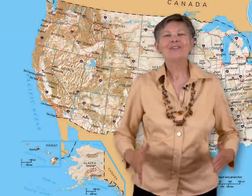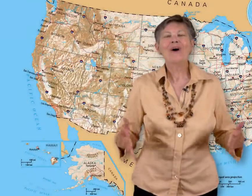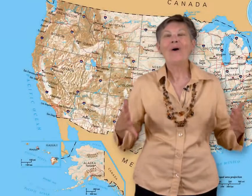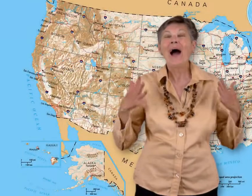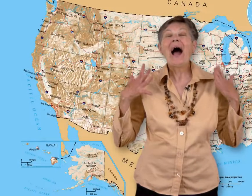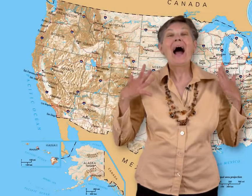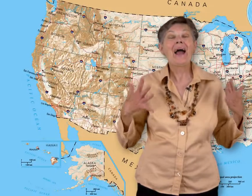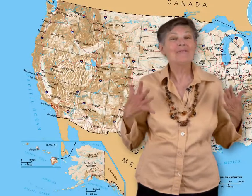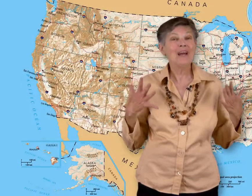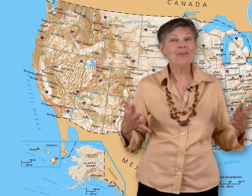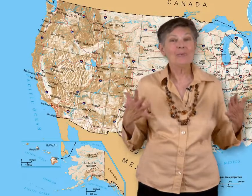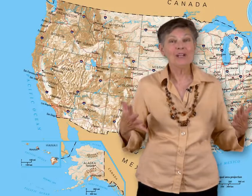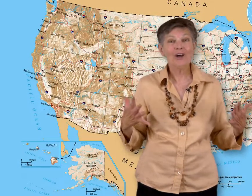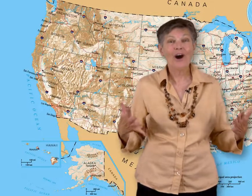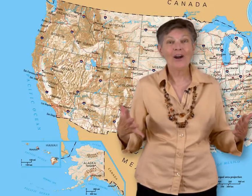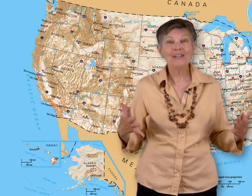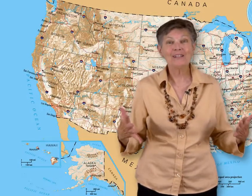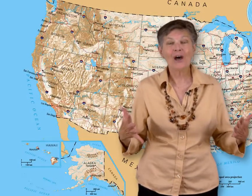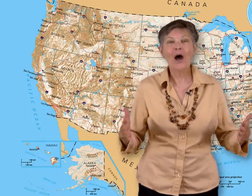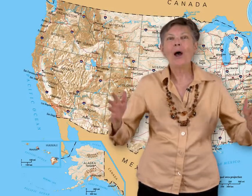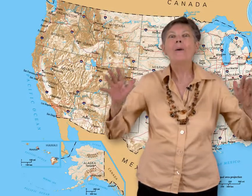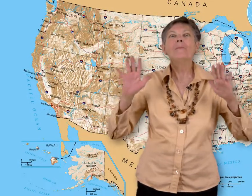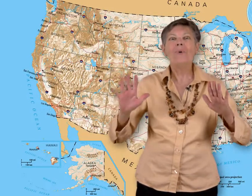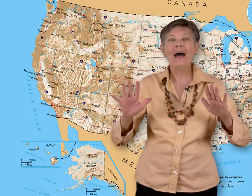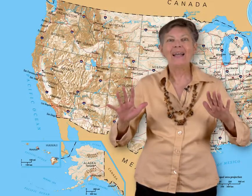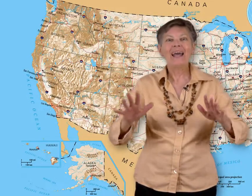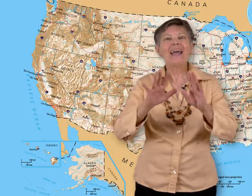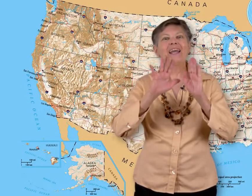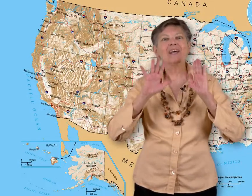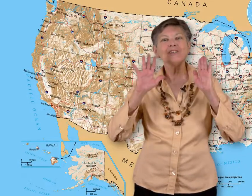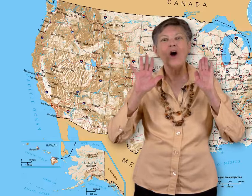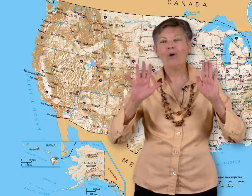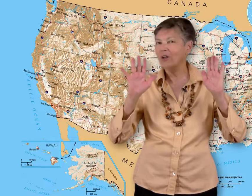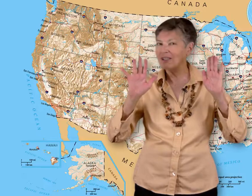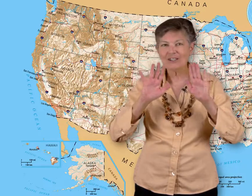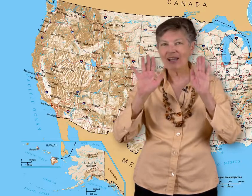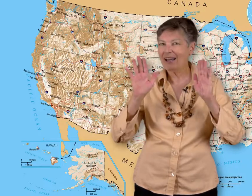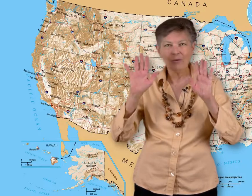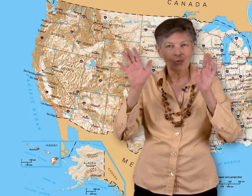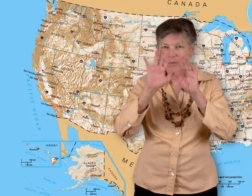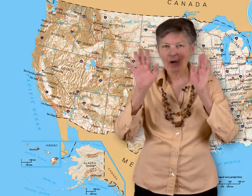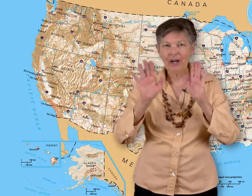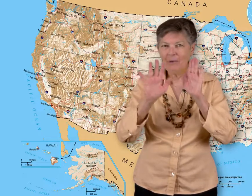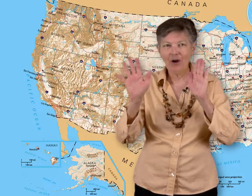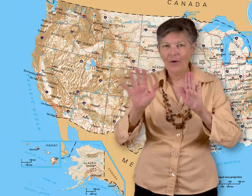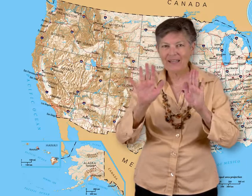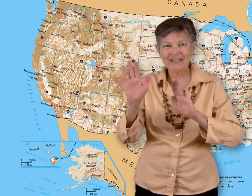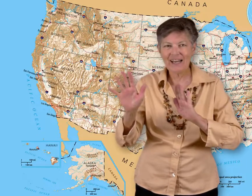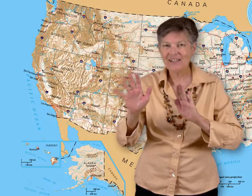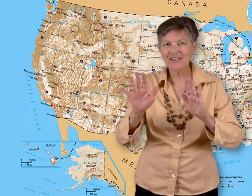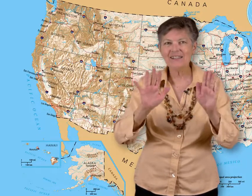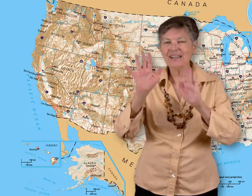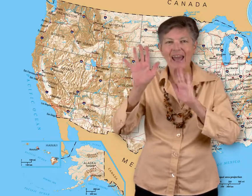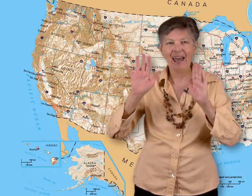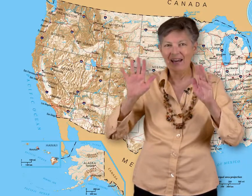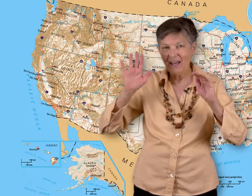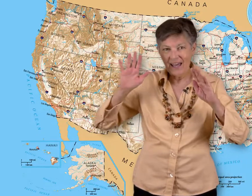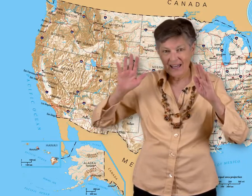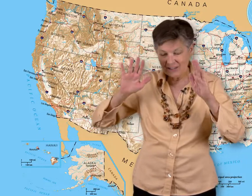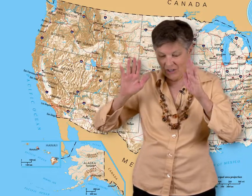So I've never been to Arkansas but it is. We're going to be going to Texas and it's